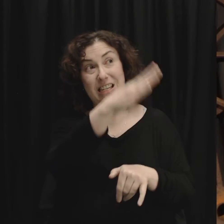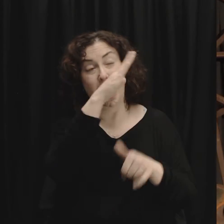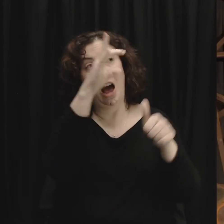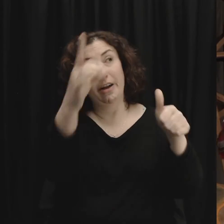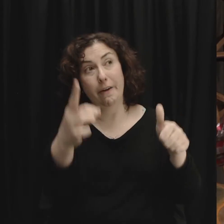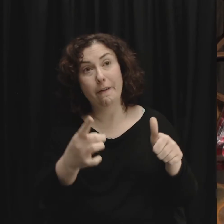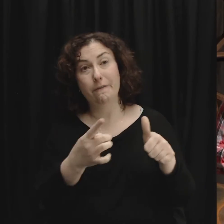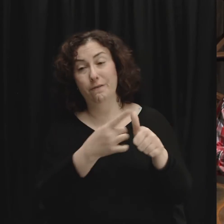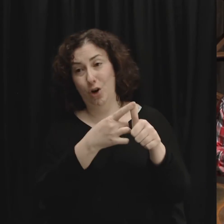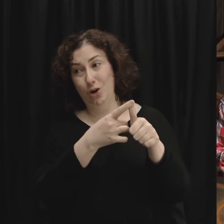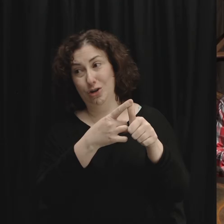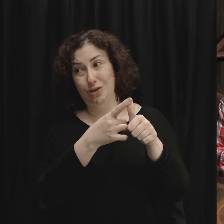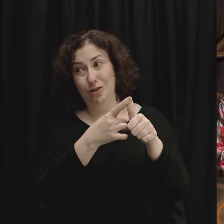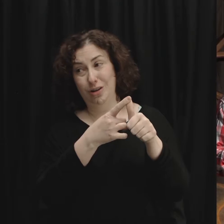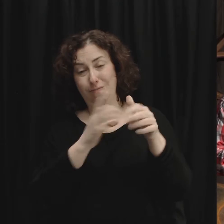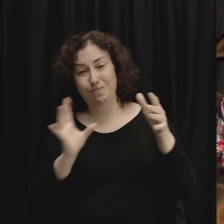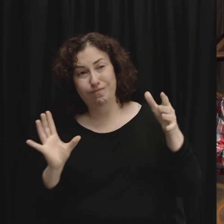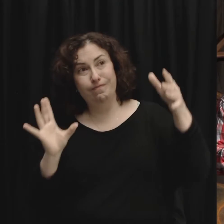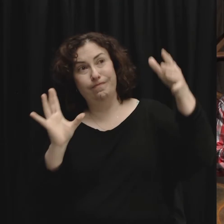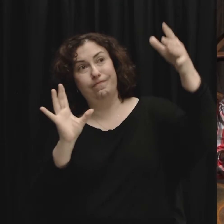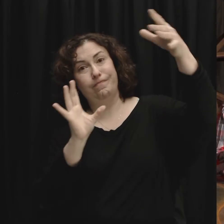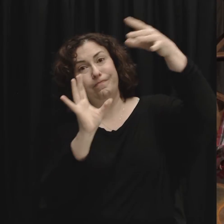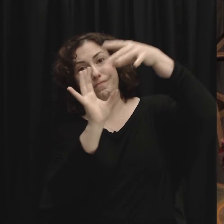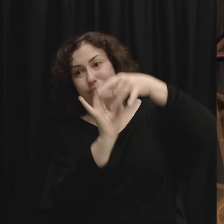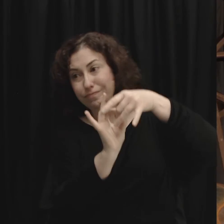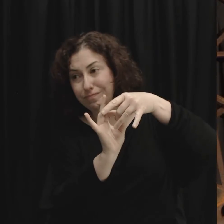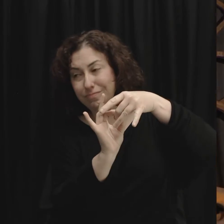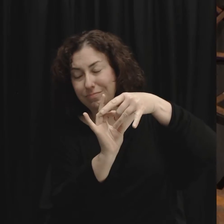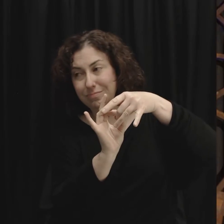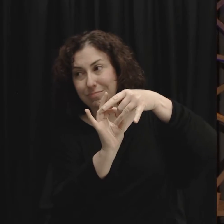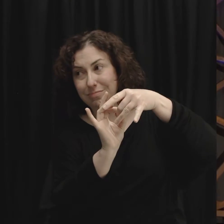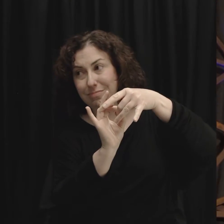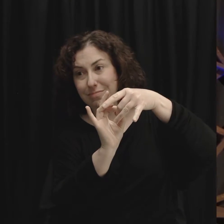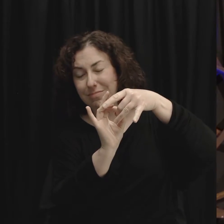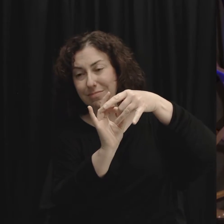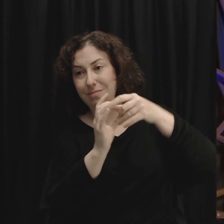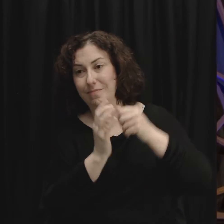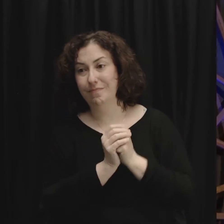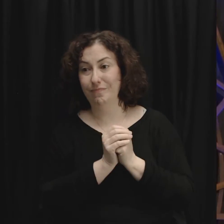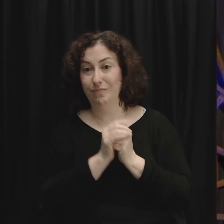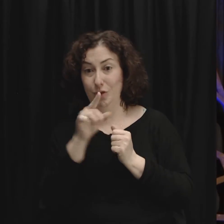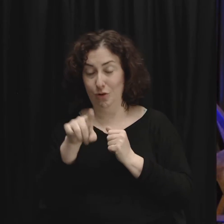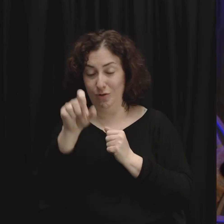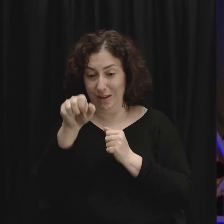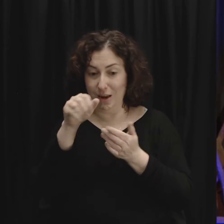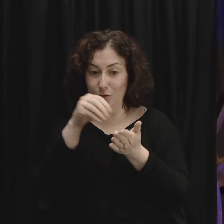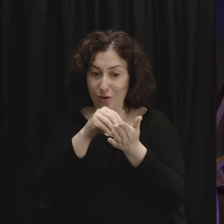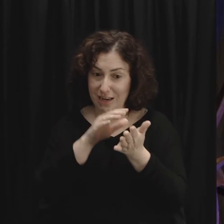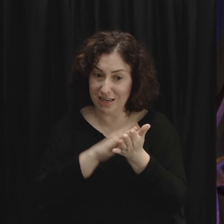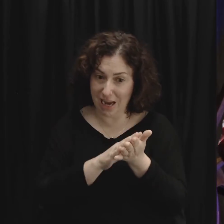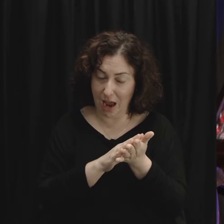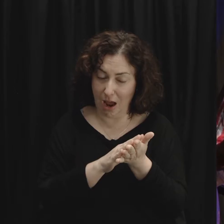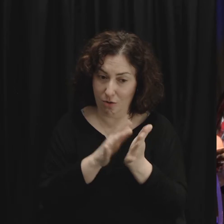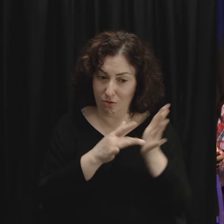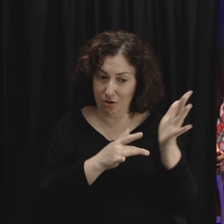on our behalf if you want on your notes you could just jot down the scripture reference Romans 5 8